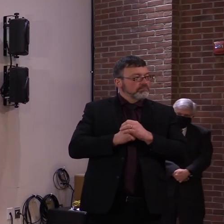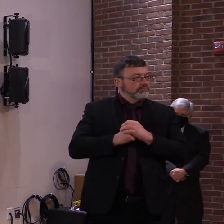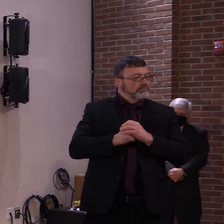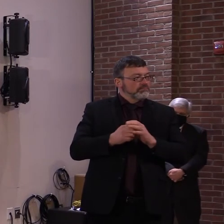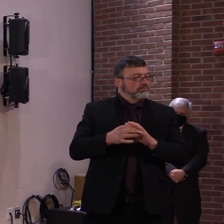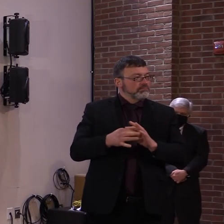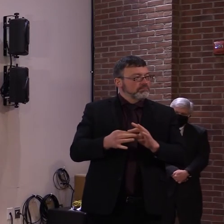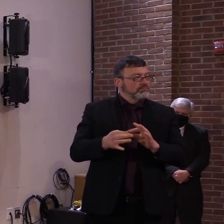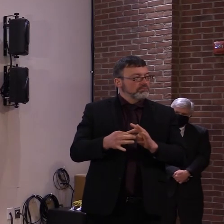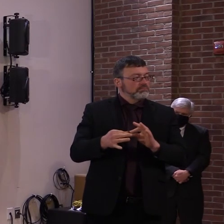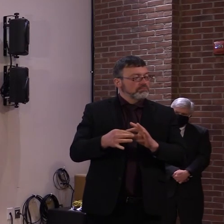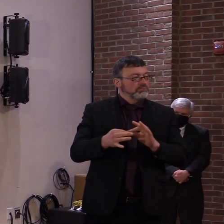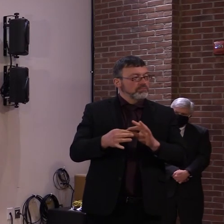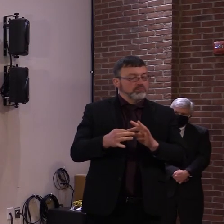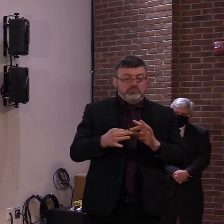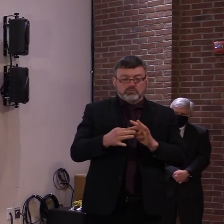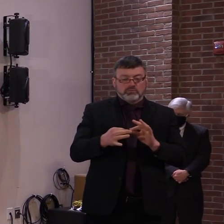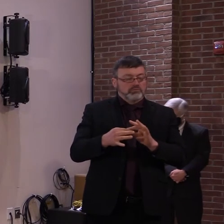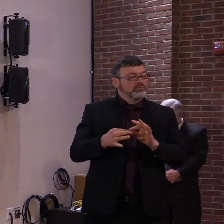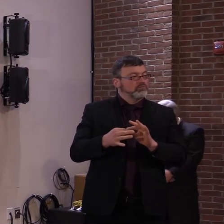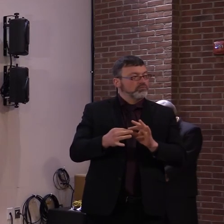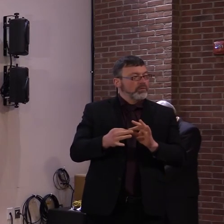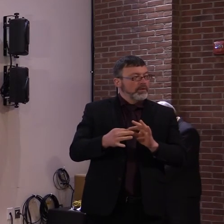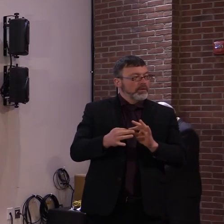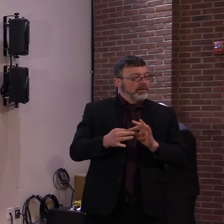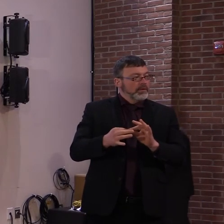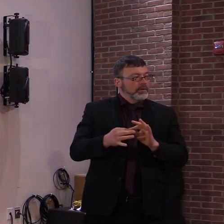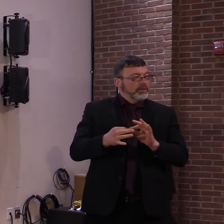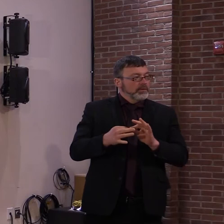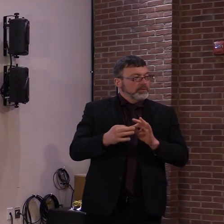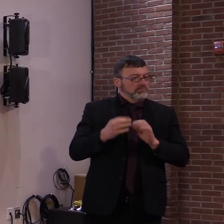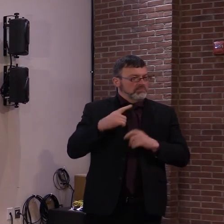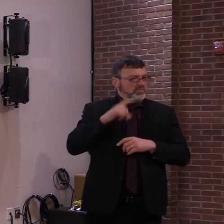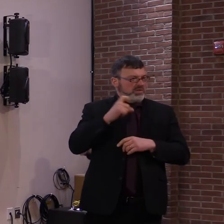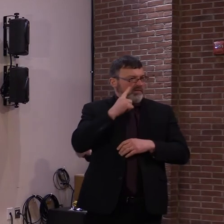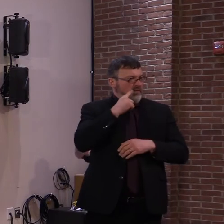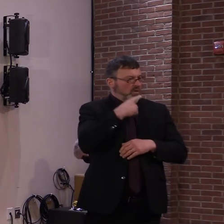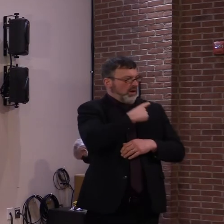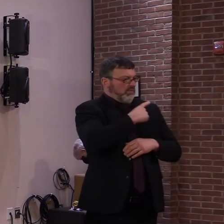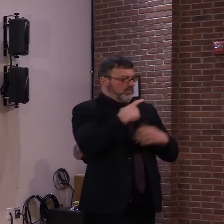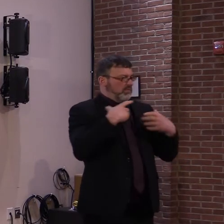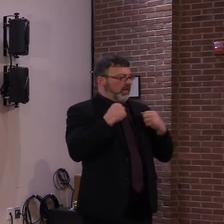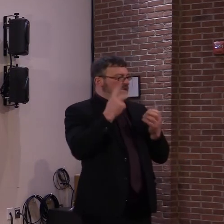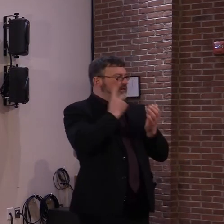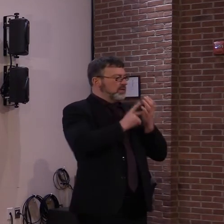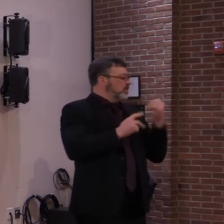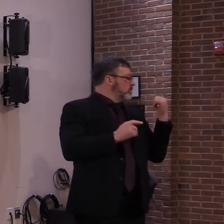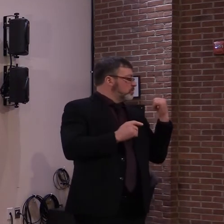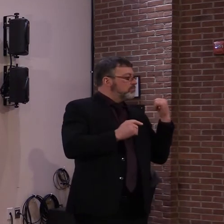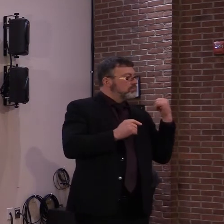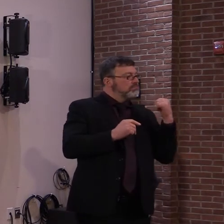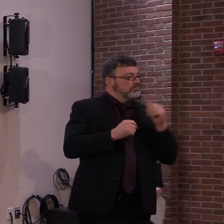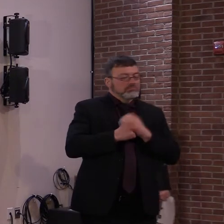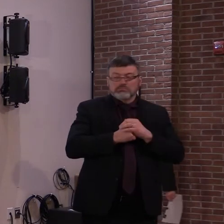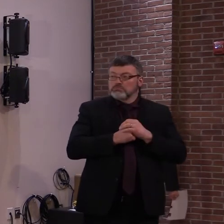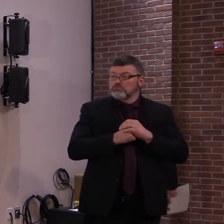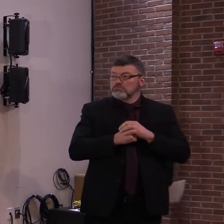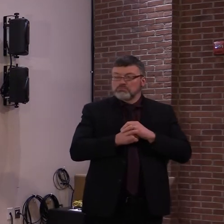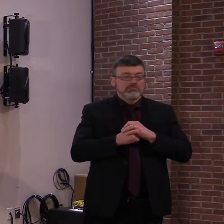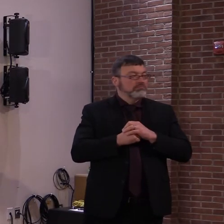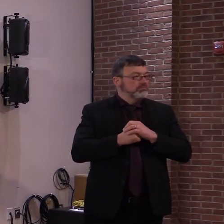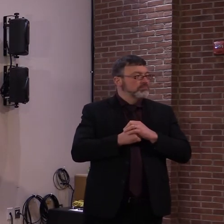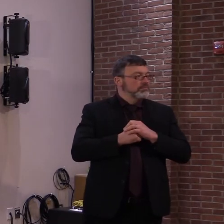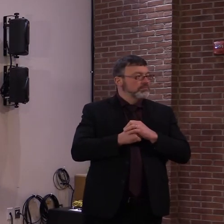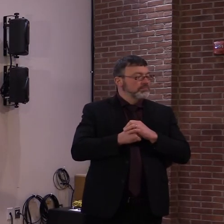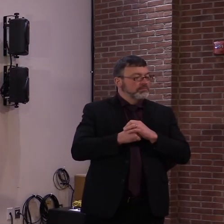For either Secretary Smith or for Dr. Levine. I'm wondering, and I think this has been kind of touched on,